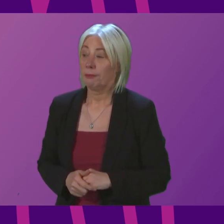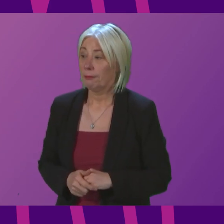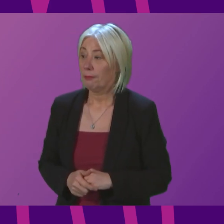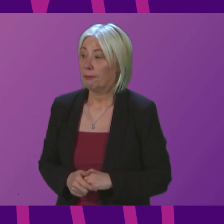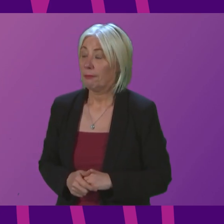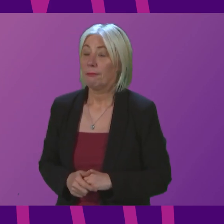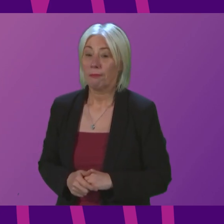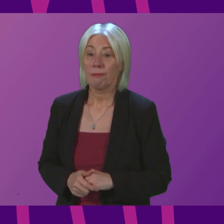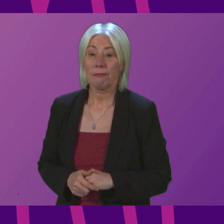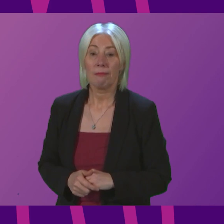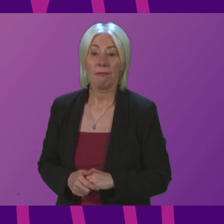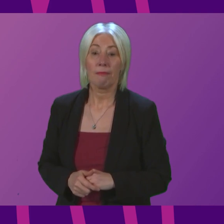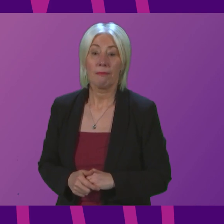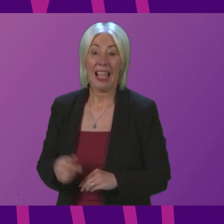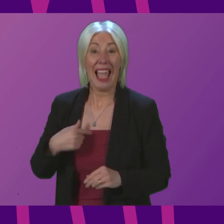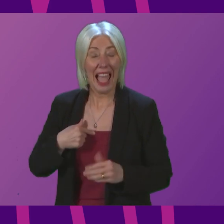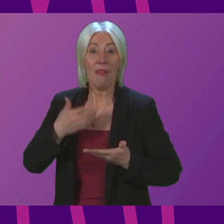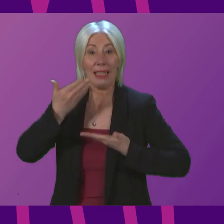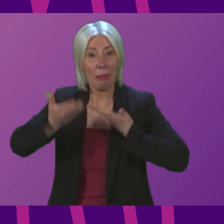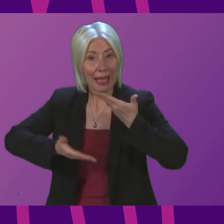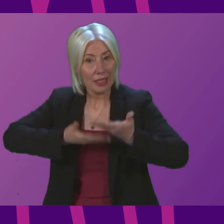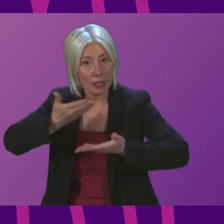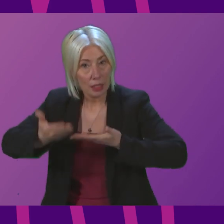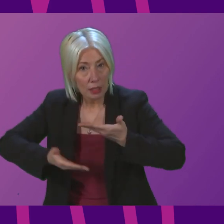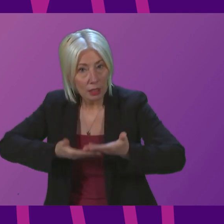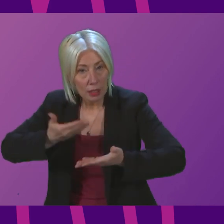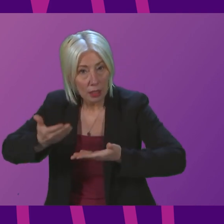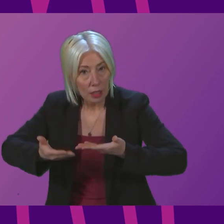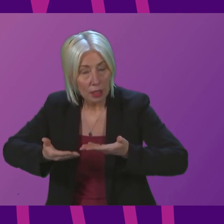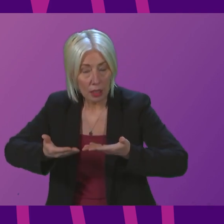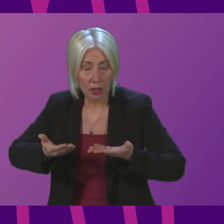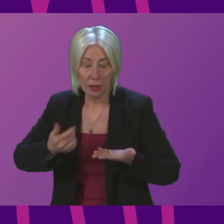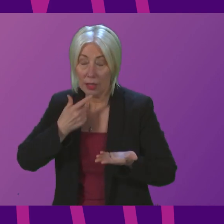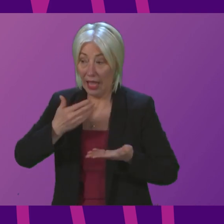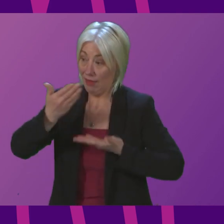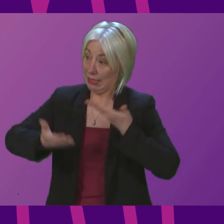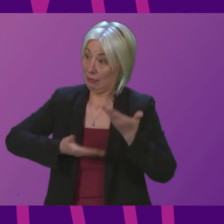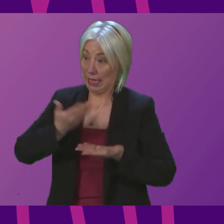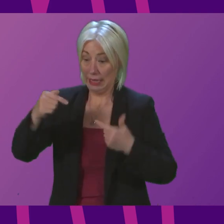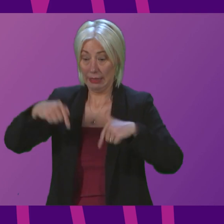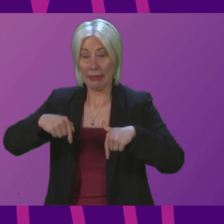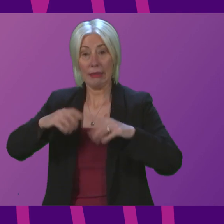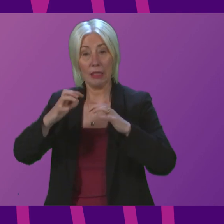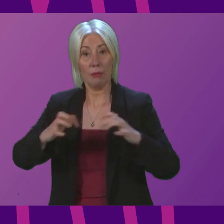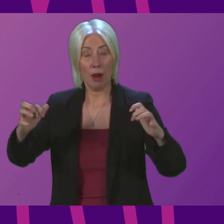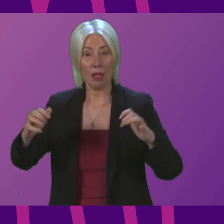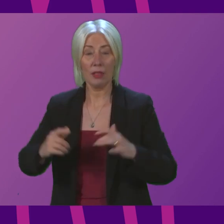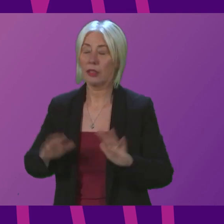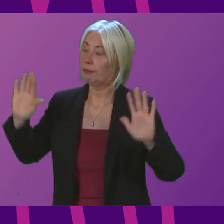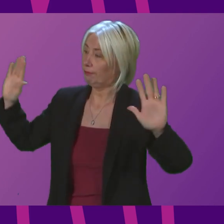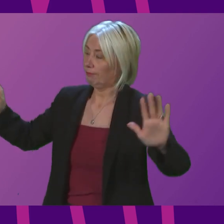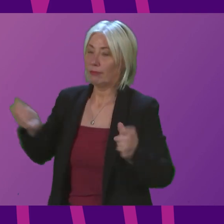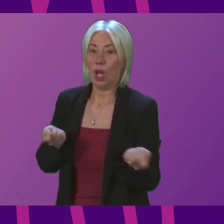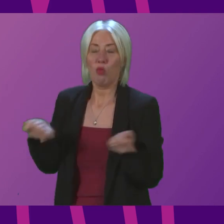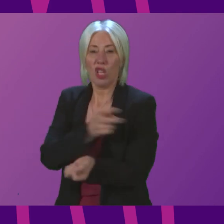So, what I've explained what I've explained to Parliament consistent with my